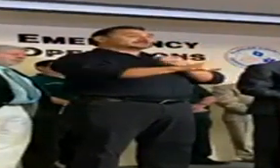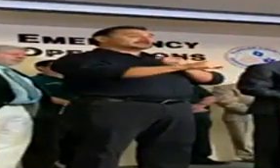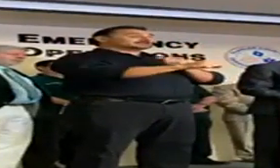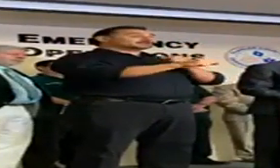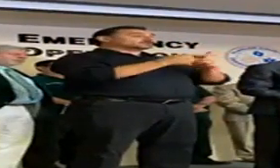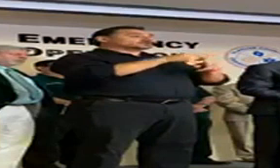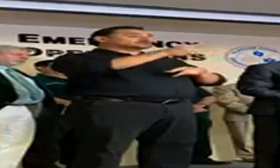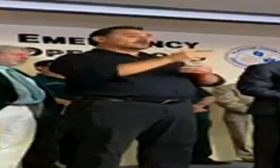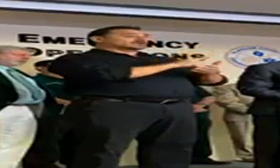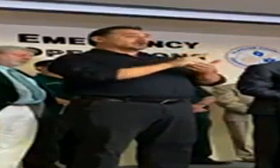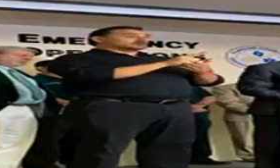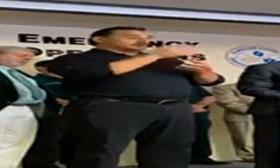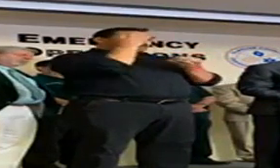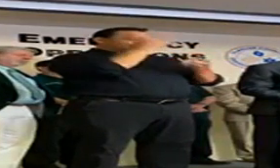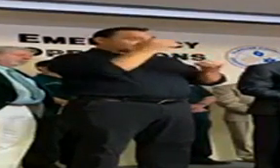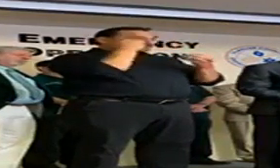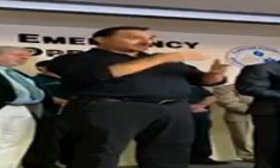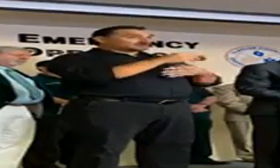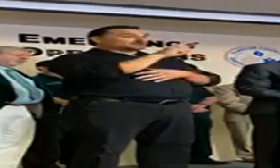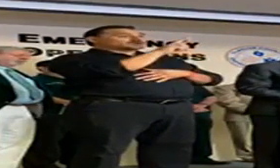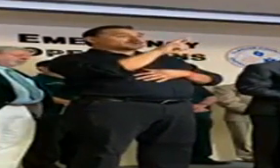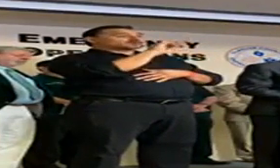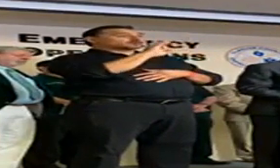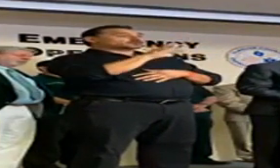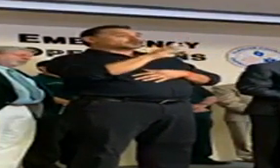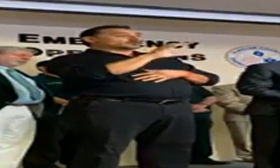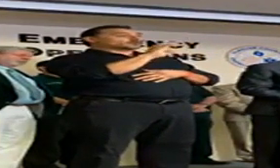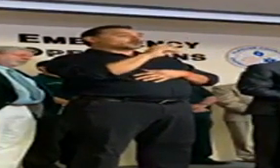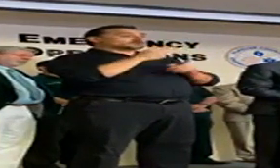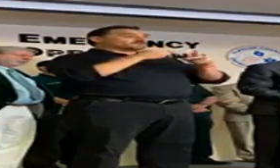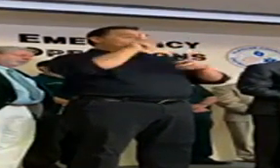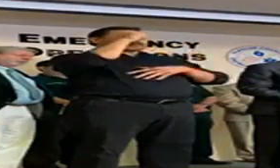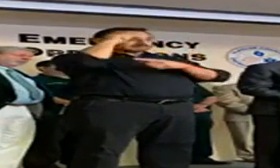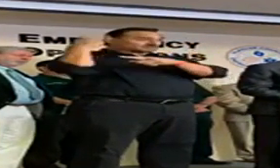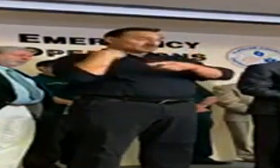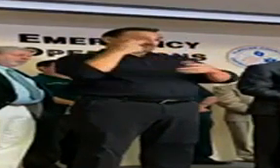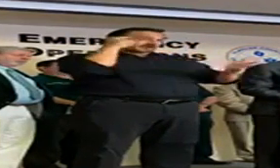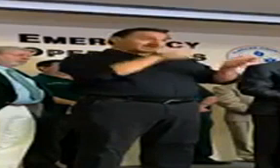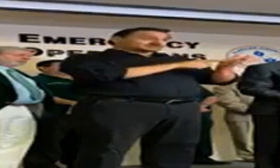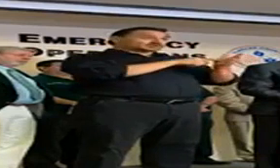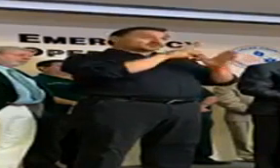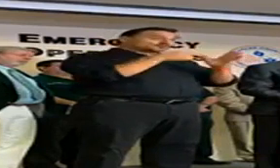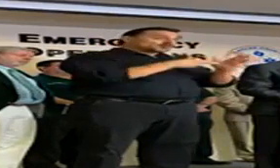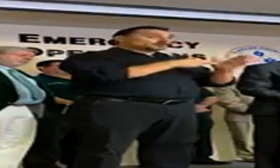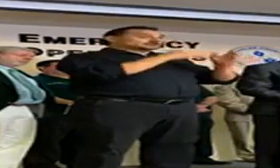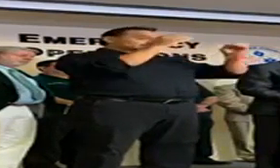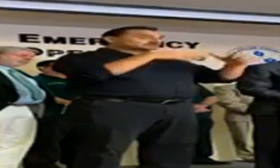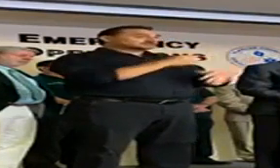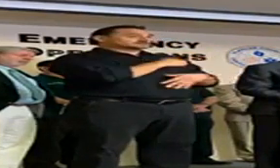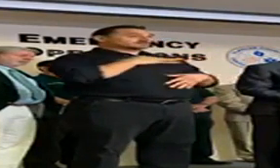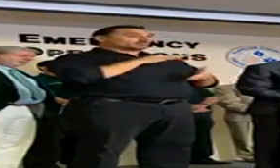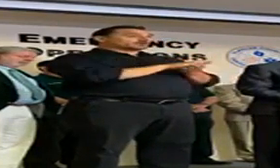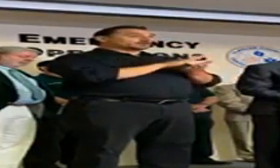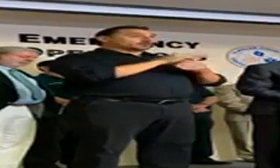under the advisement of Education Commissioner Richard Corcoran. We recognize the roles our teachers, staff and school